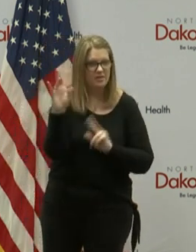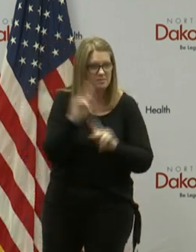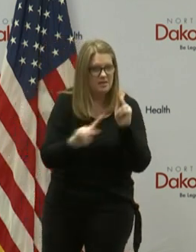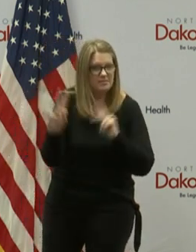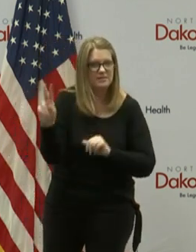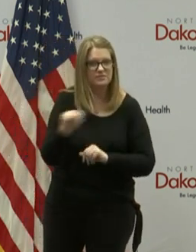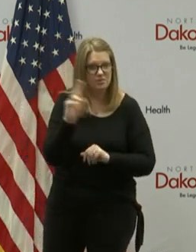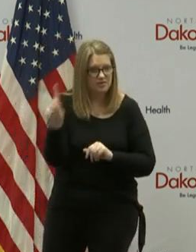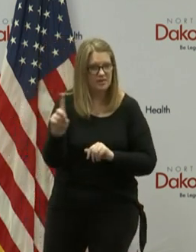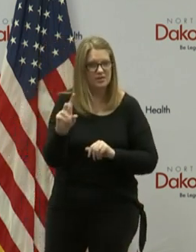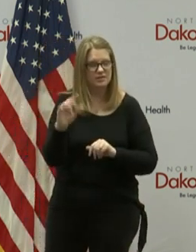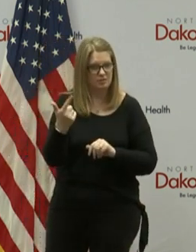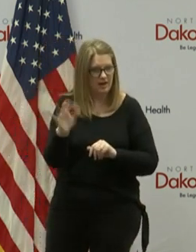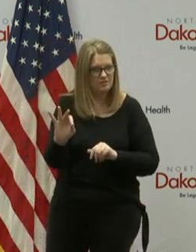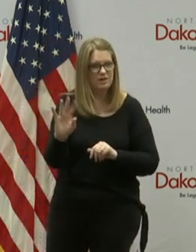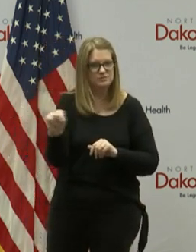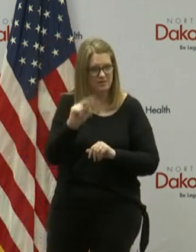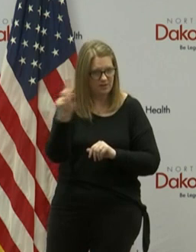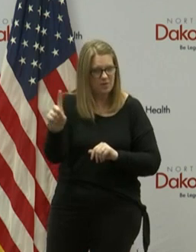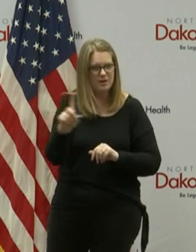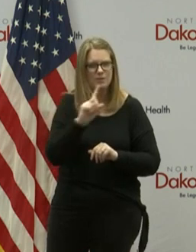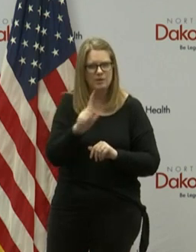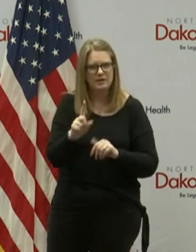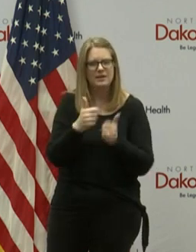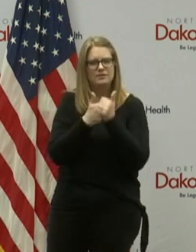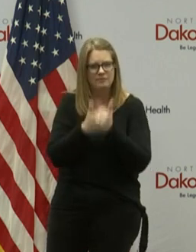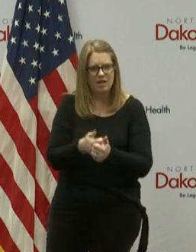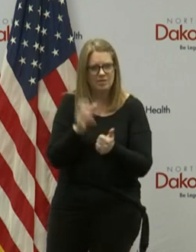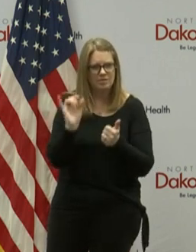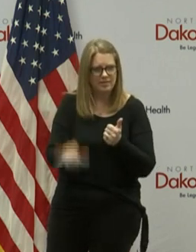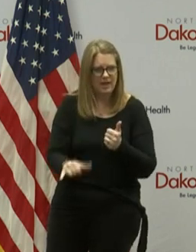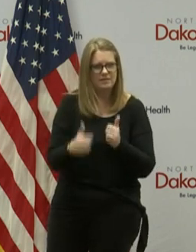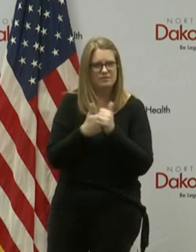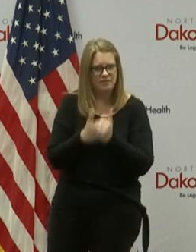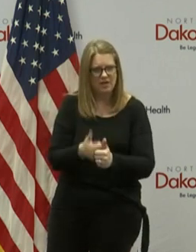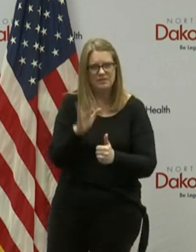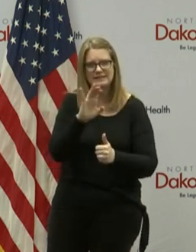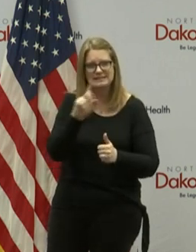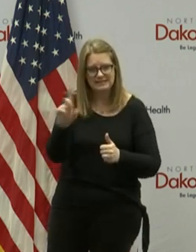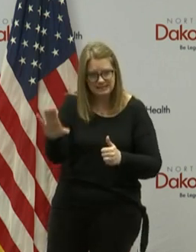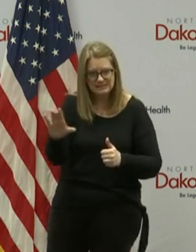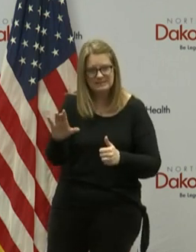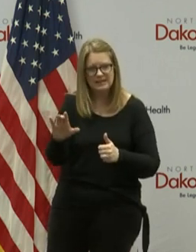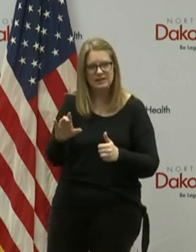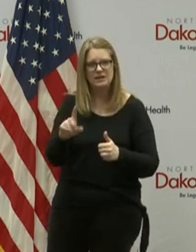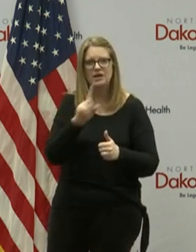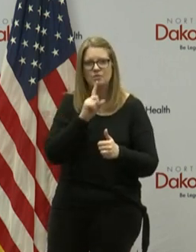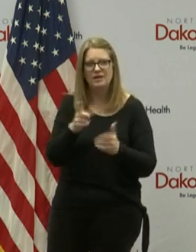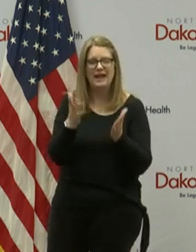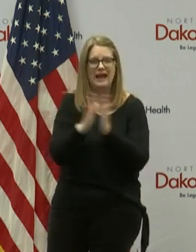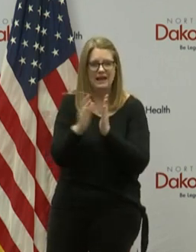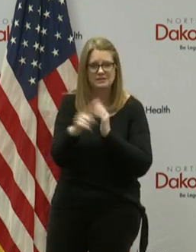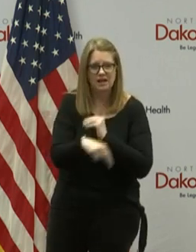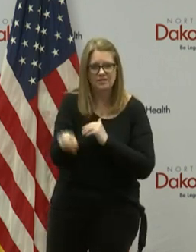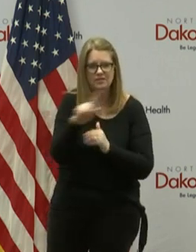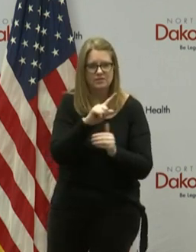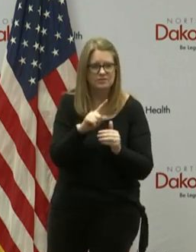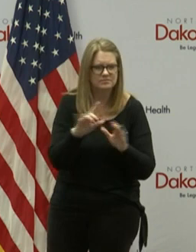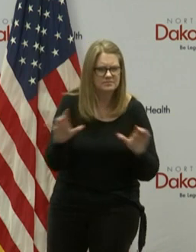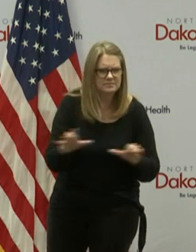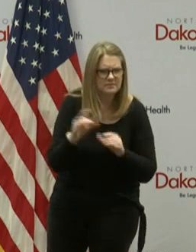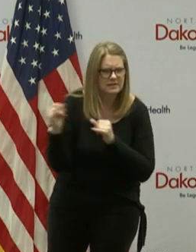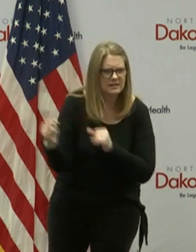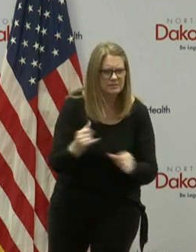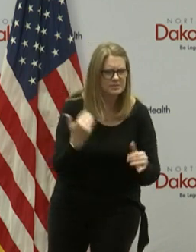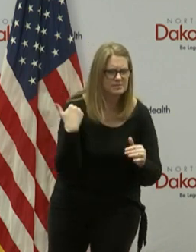CDC, state, and city guidelines. There are no longer recommendations and guidelines to follow, but mitigation efforts that are expected to